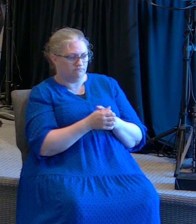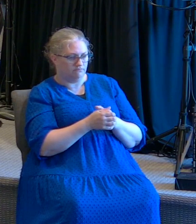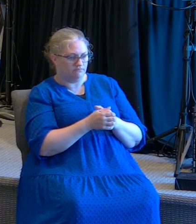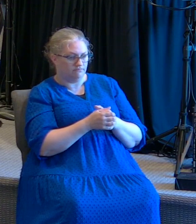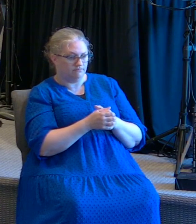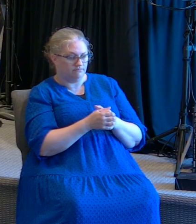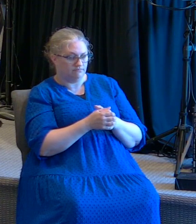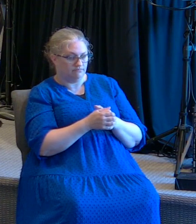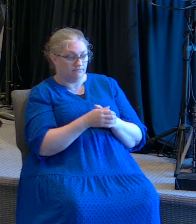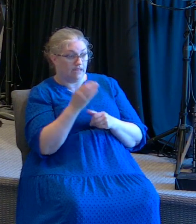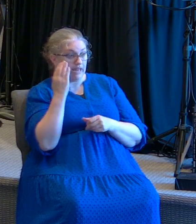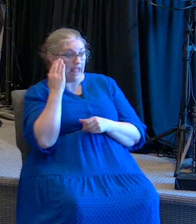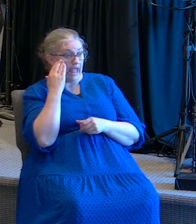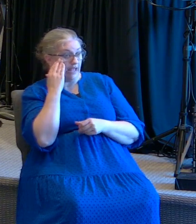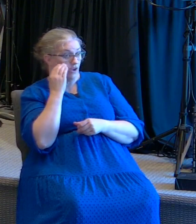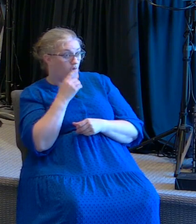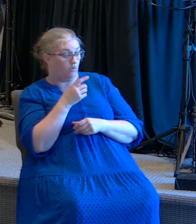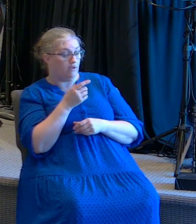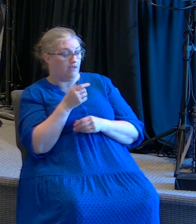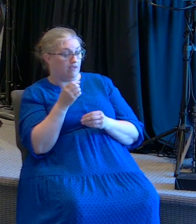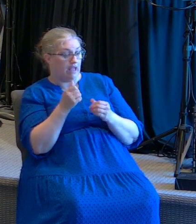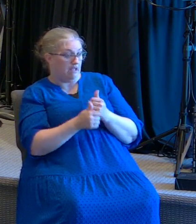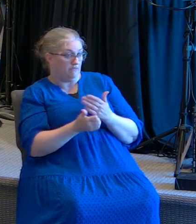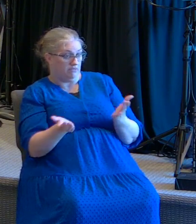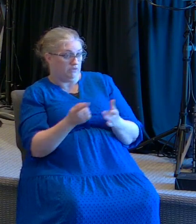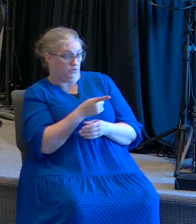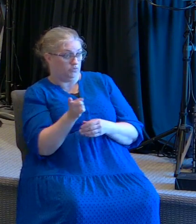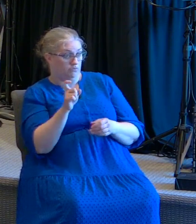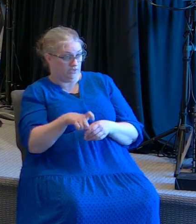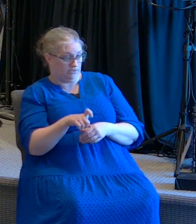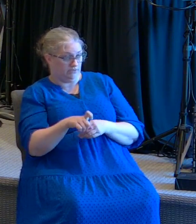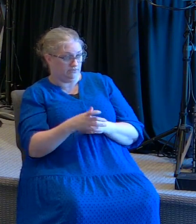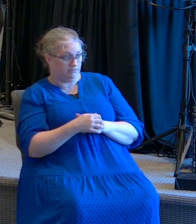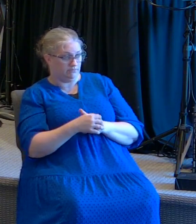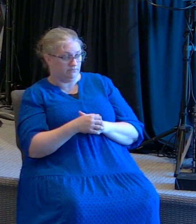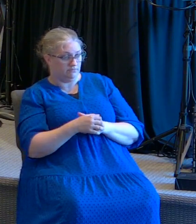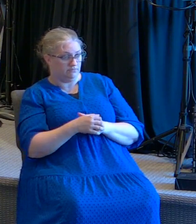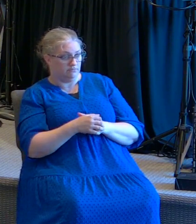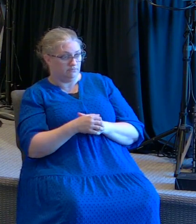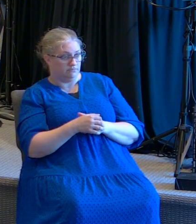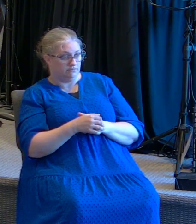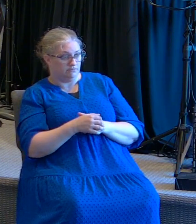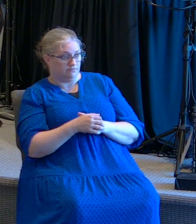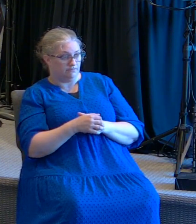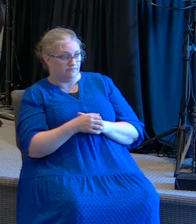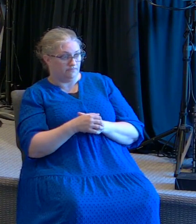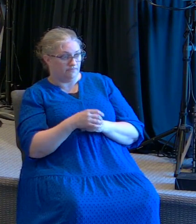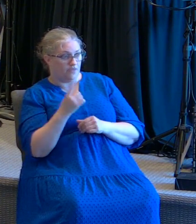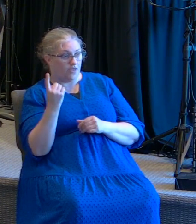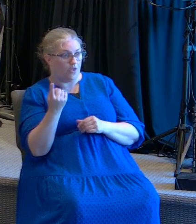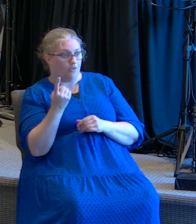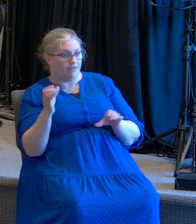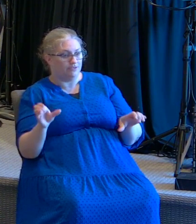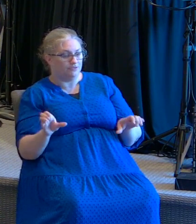I know what you need. Yo sé lo que necesitas. Just pursue Him.